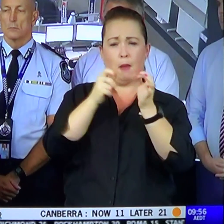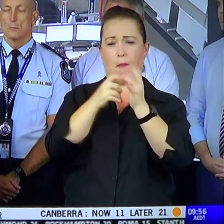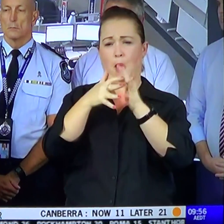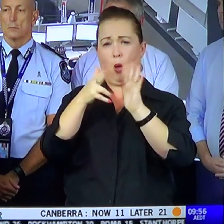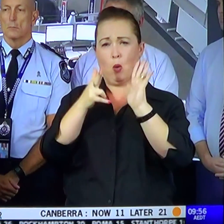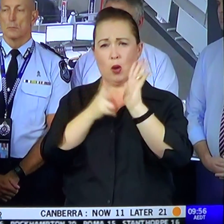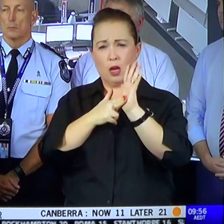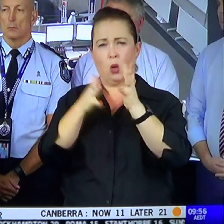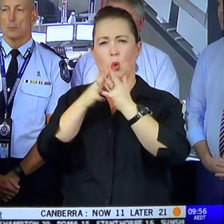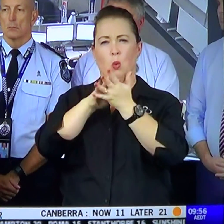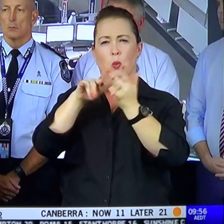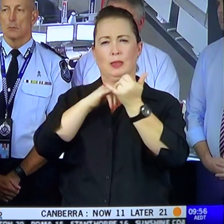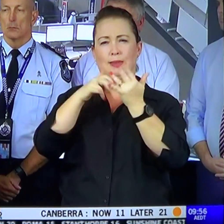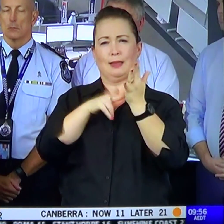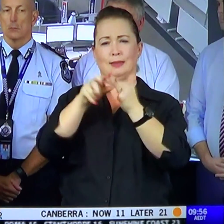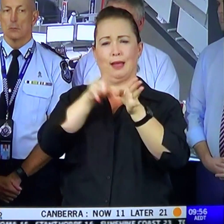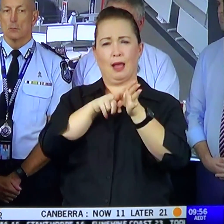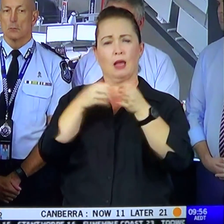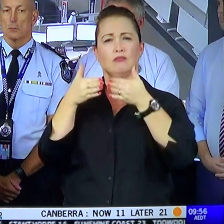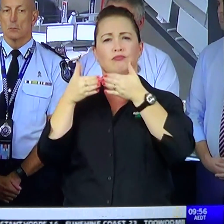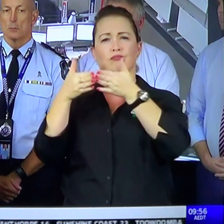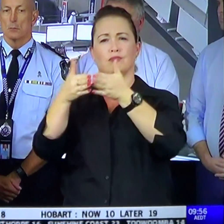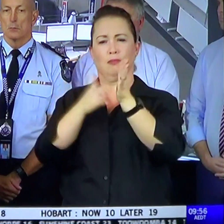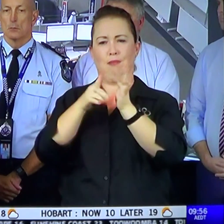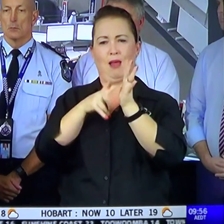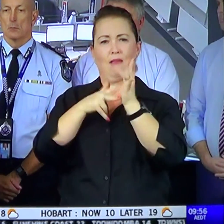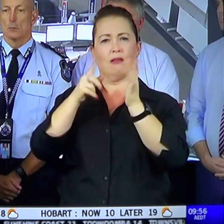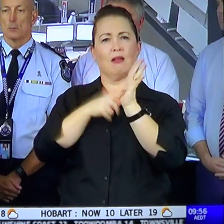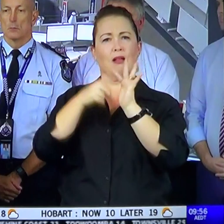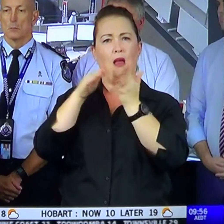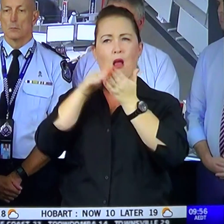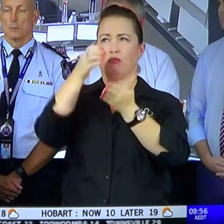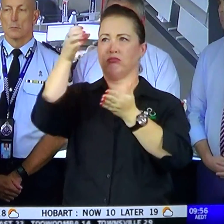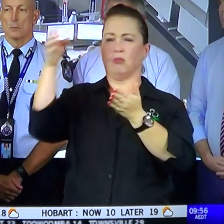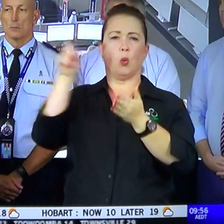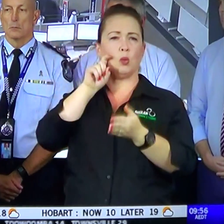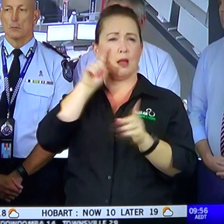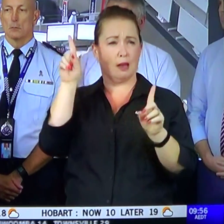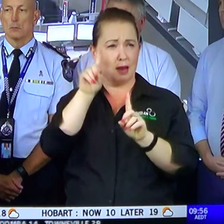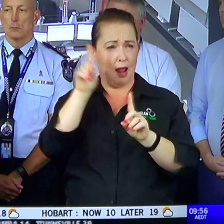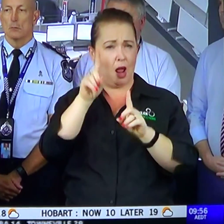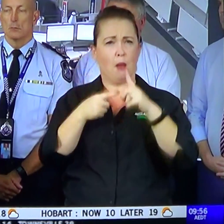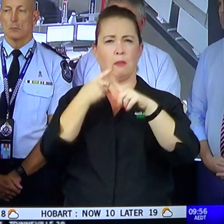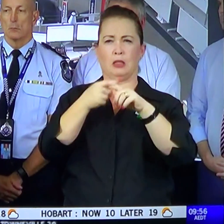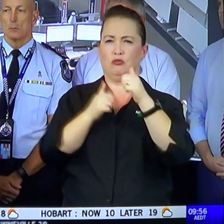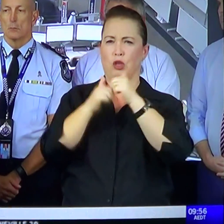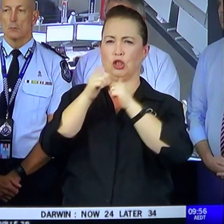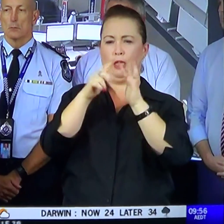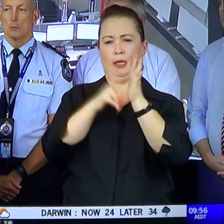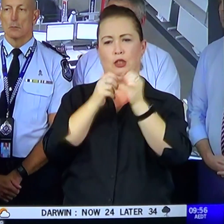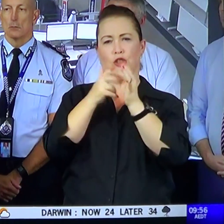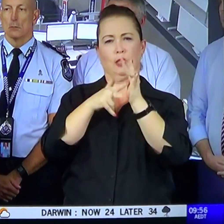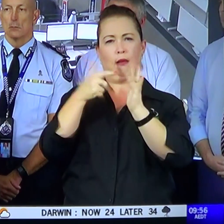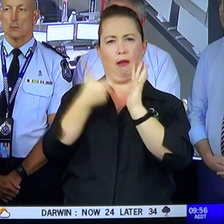HMAS Melville helping with the water with the islands at the moment. And we also have structural engineers that are on the ground at the moment,